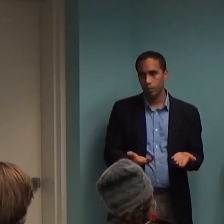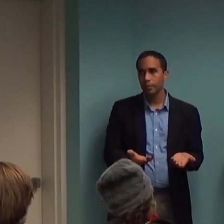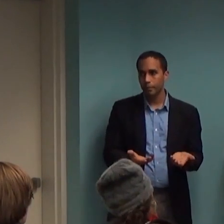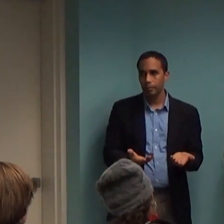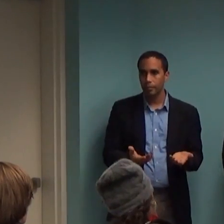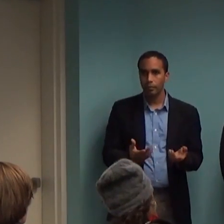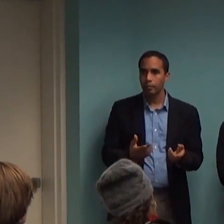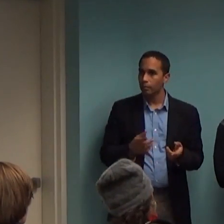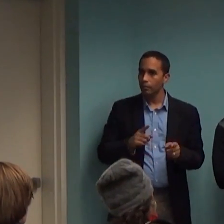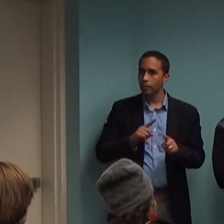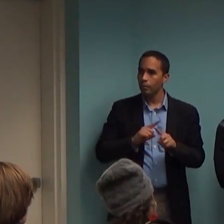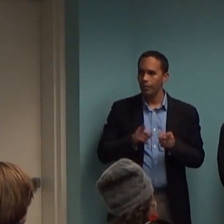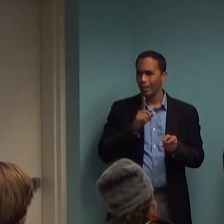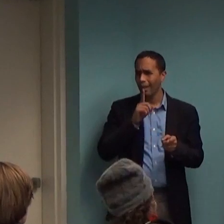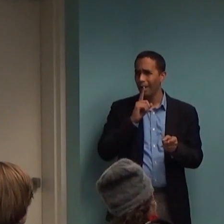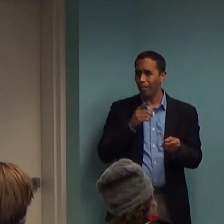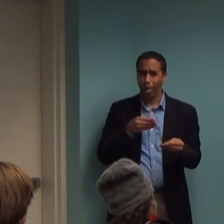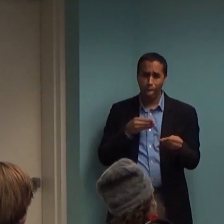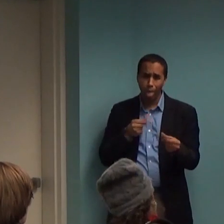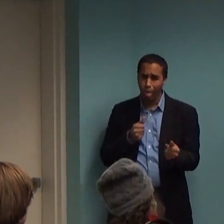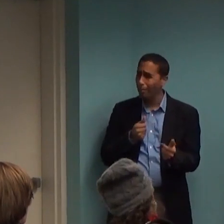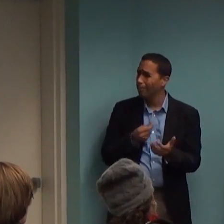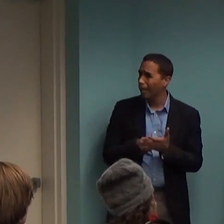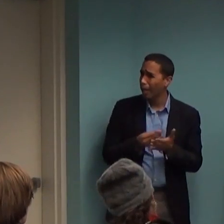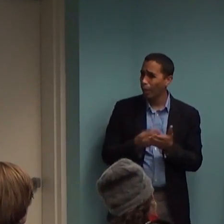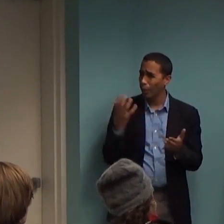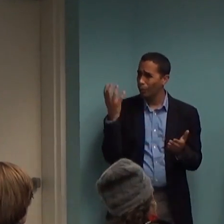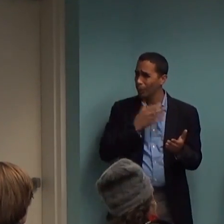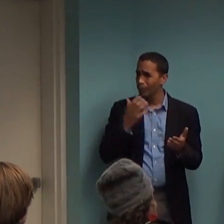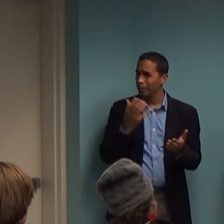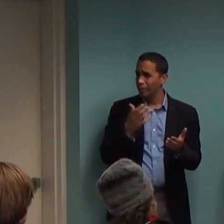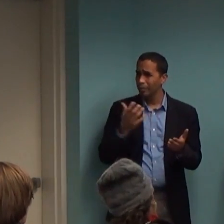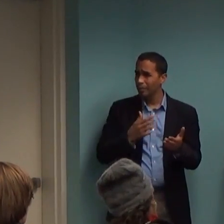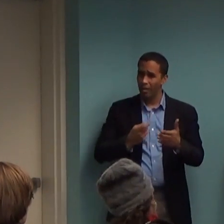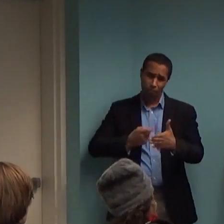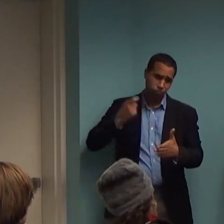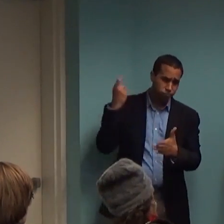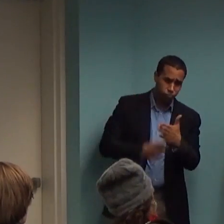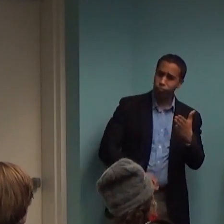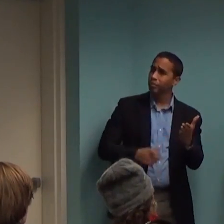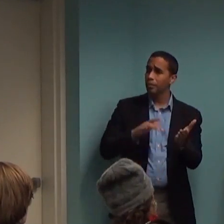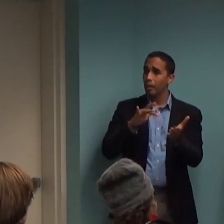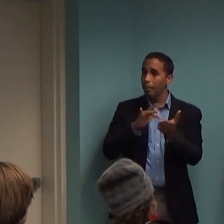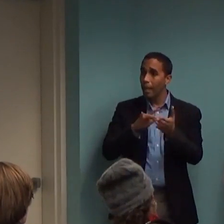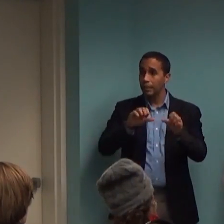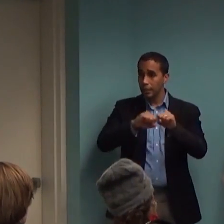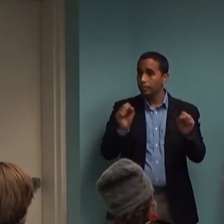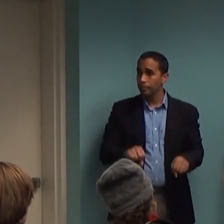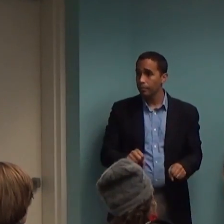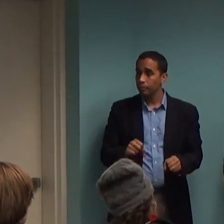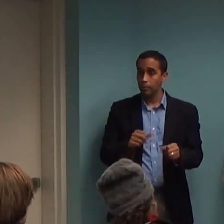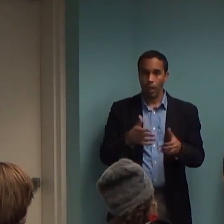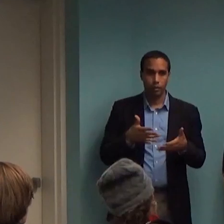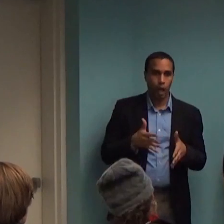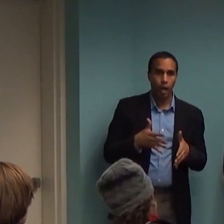incredible cost burden on the medical system related to anxiety disorders and depression. So that's the one category. I mean,